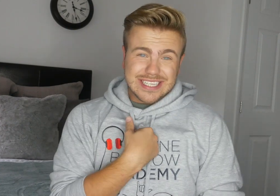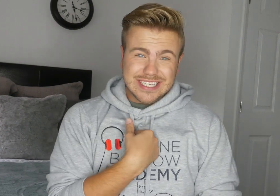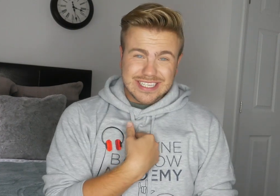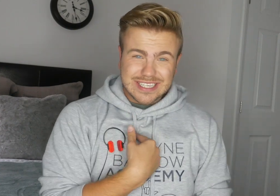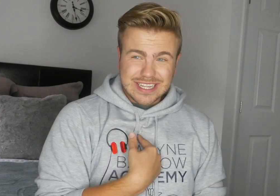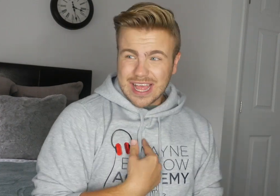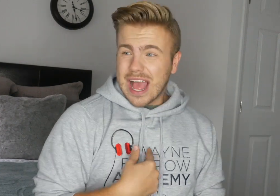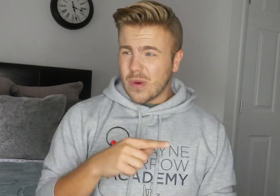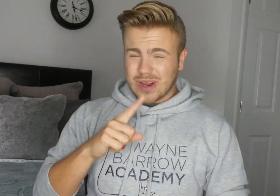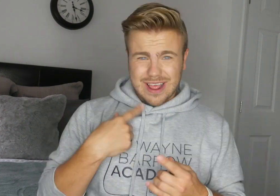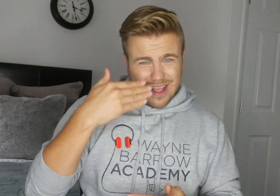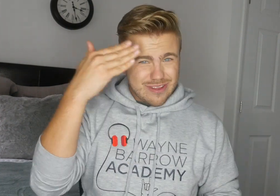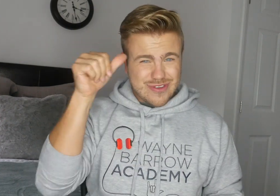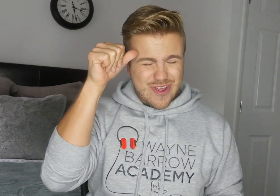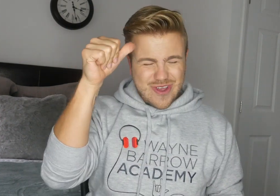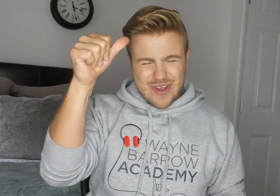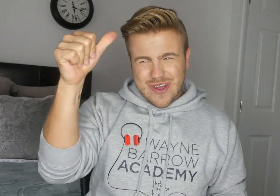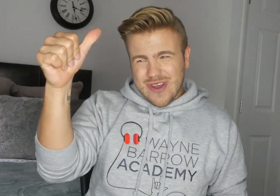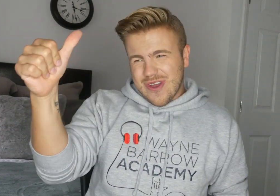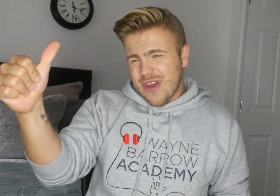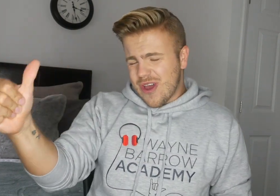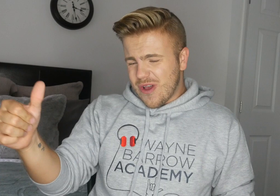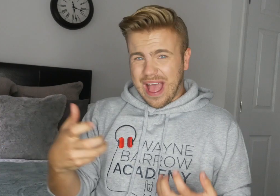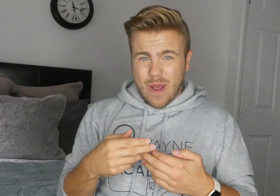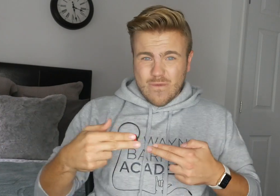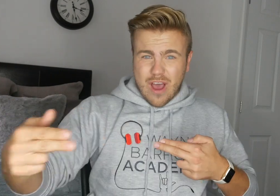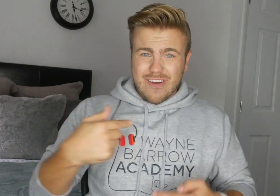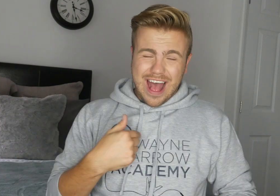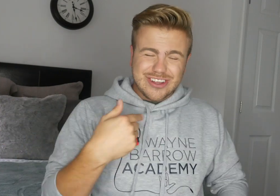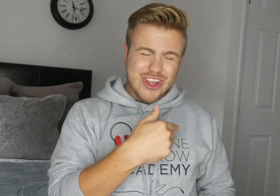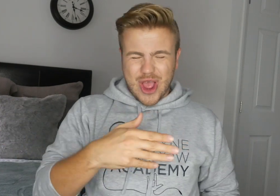One day I'll go How far I'll go